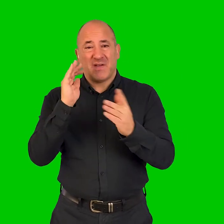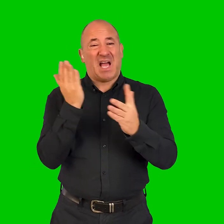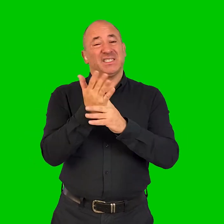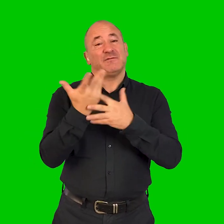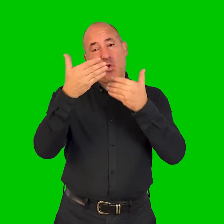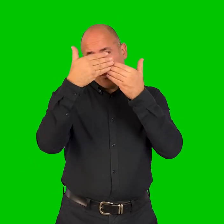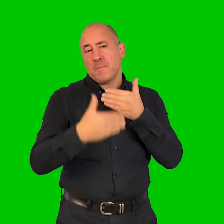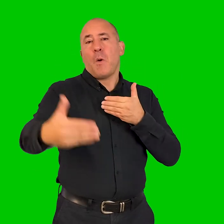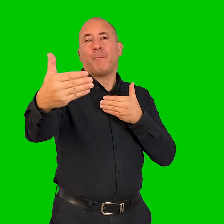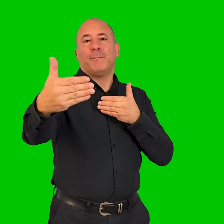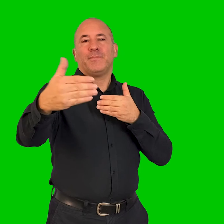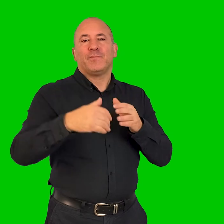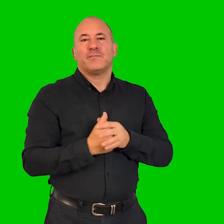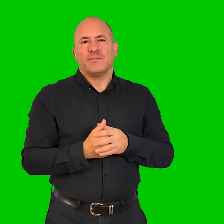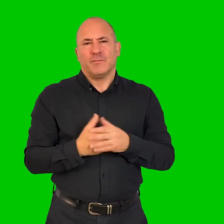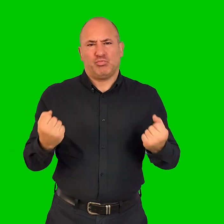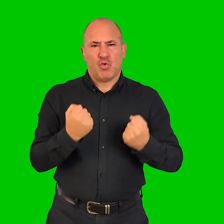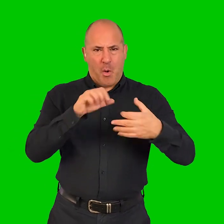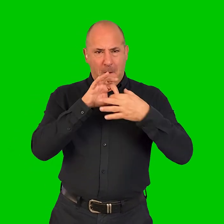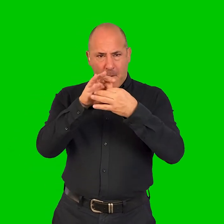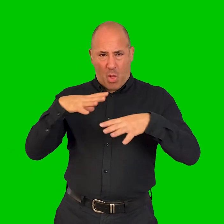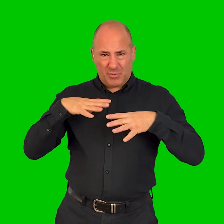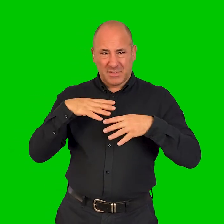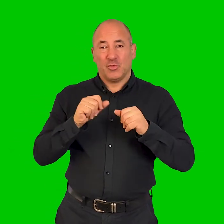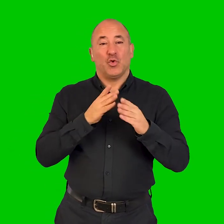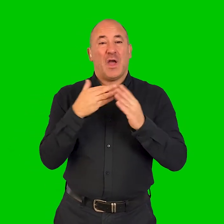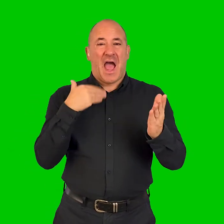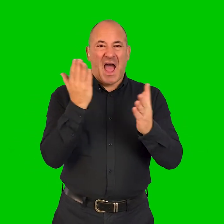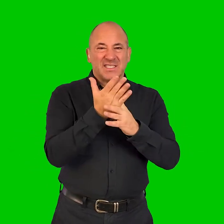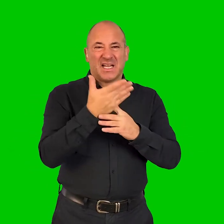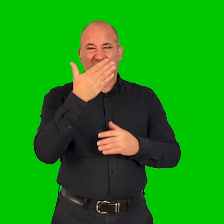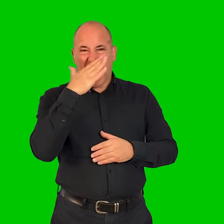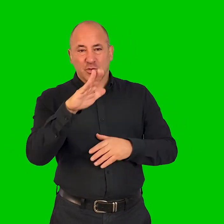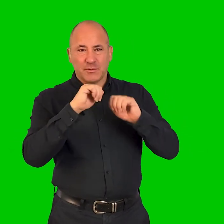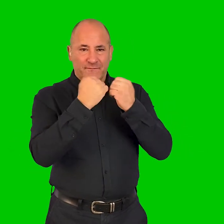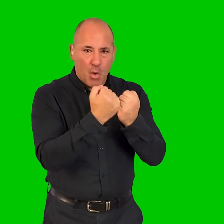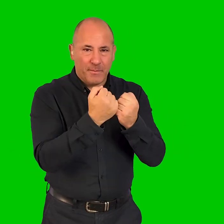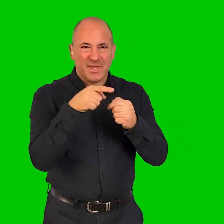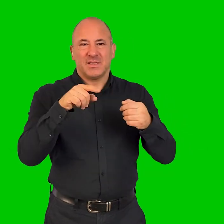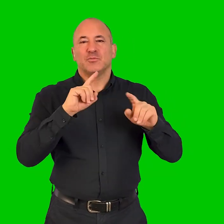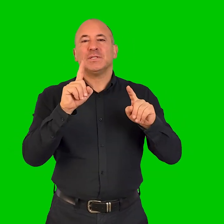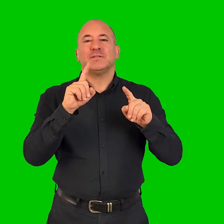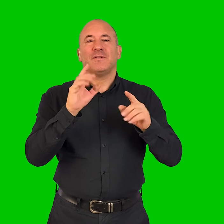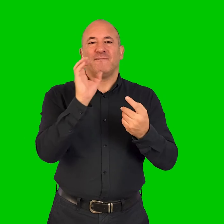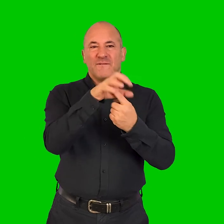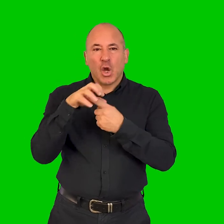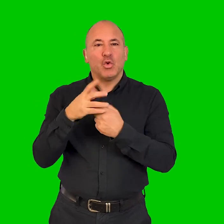legacy of City of Culture. So strong connections have already been built as part of our Access and Attitudes Forum, which is a network of venues,